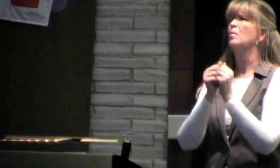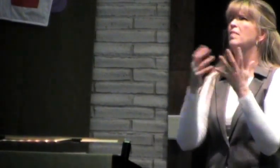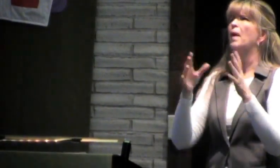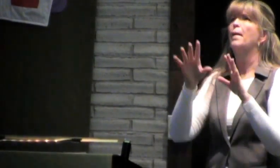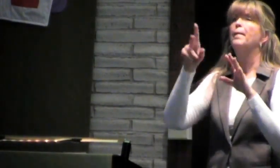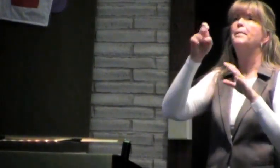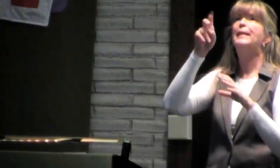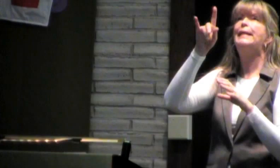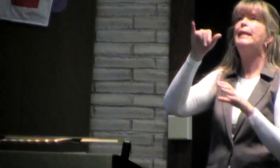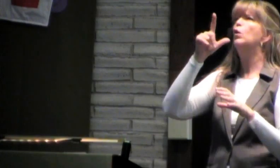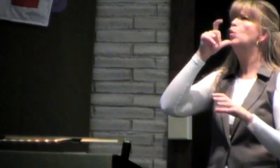It's unlimited.